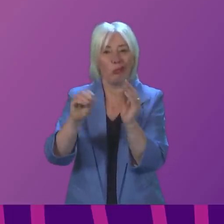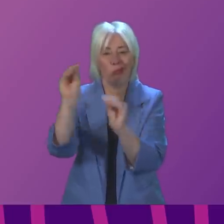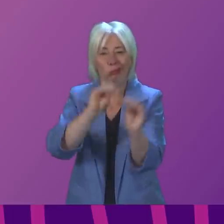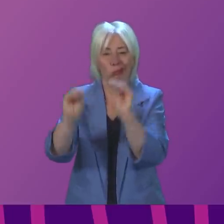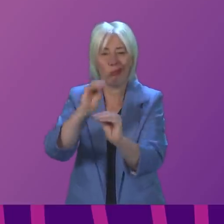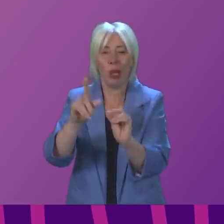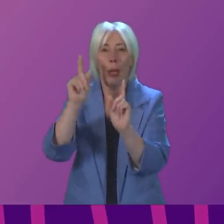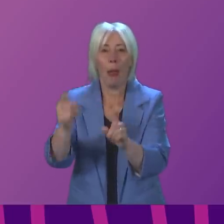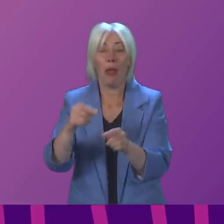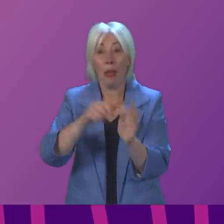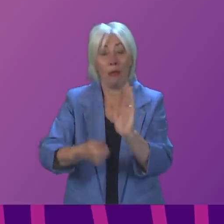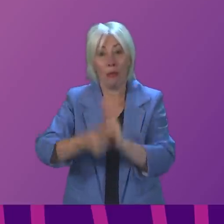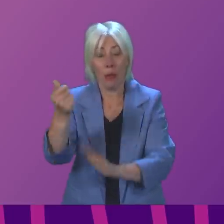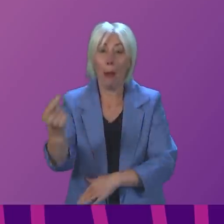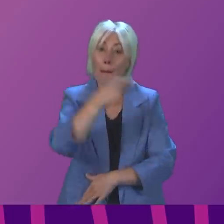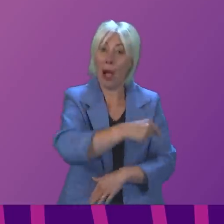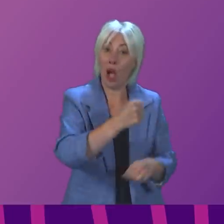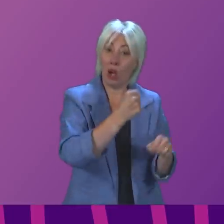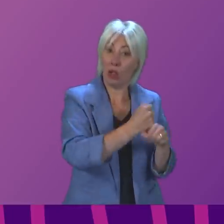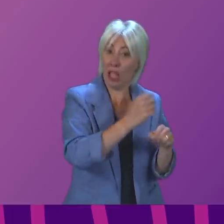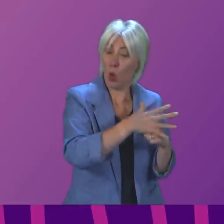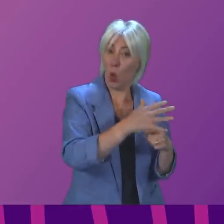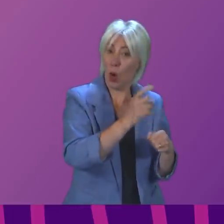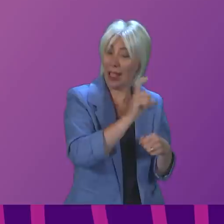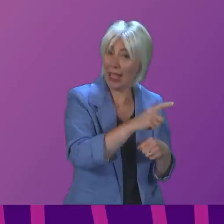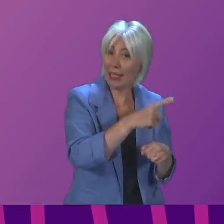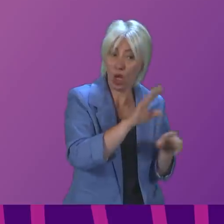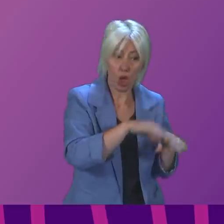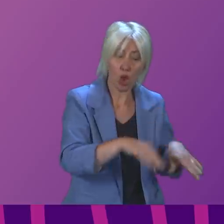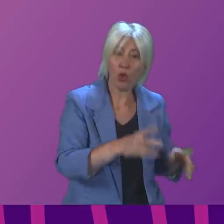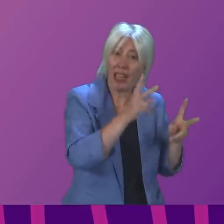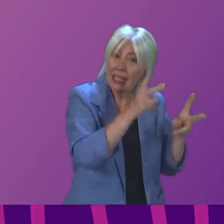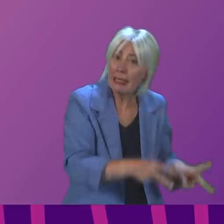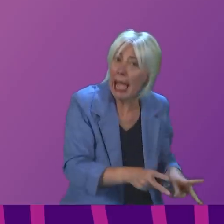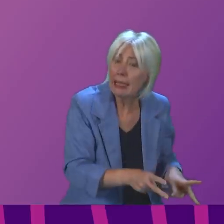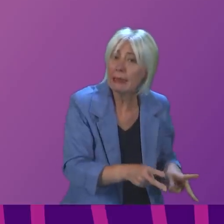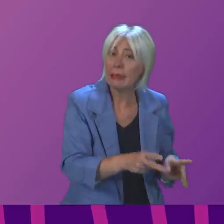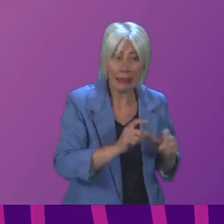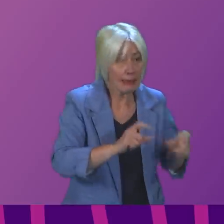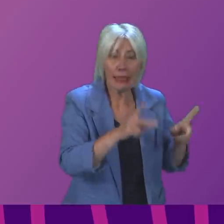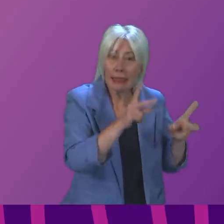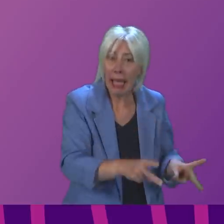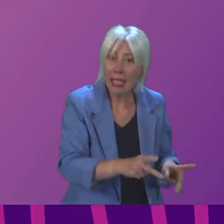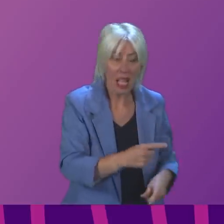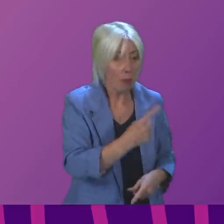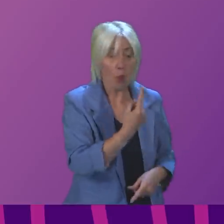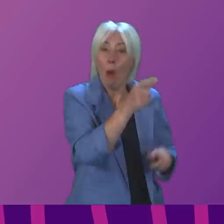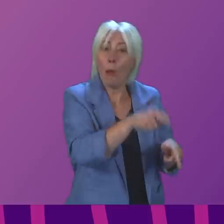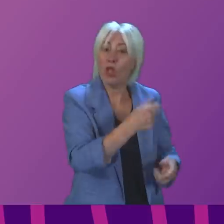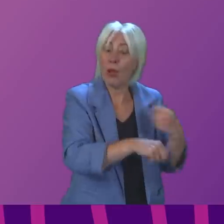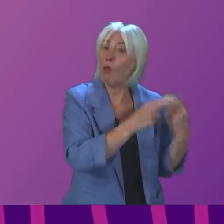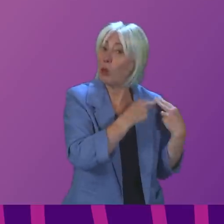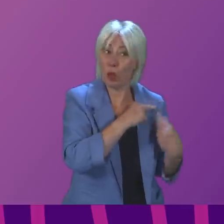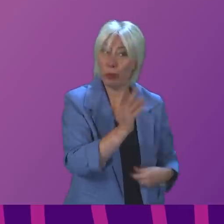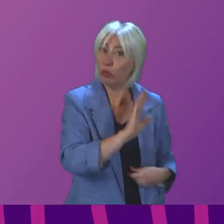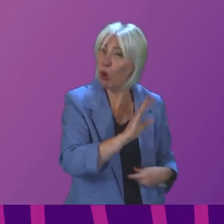Glasgow and Clyde, children have died and are still dying, yet not a single person has been held accountable. So no more hiding